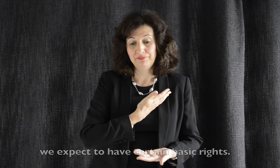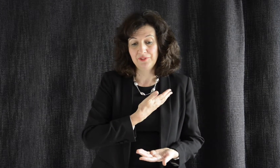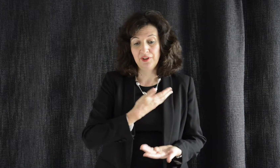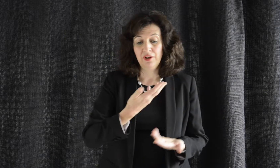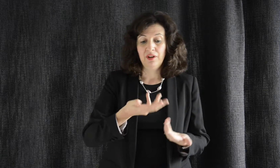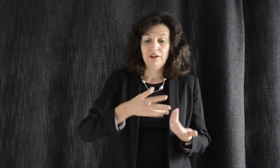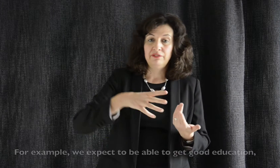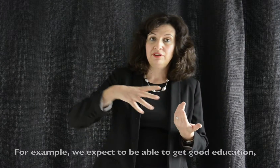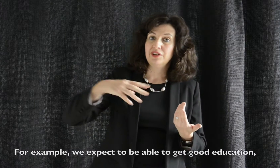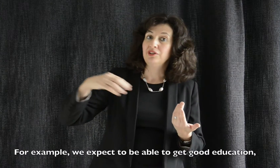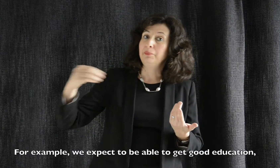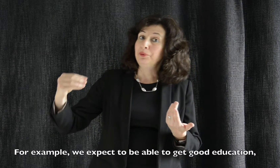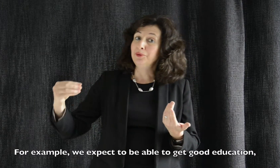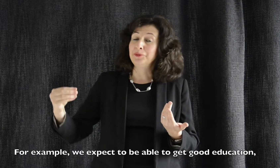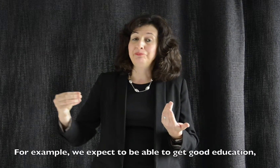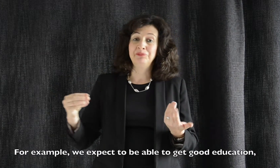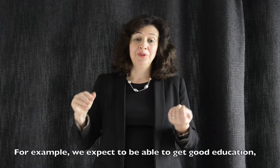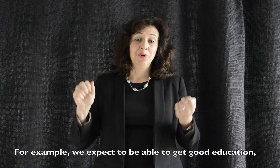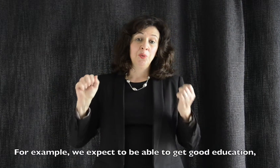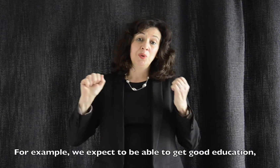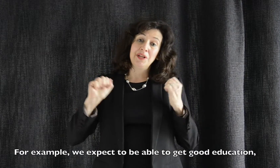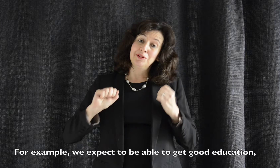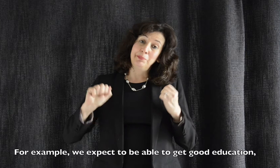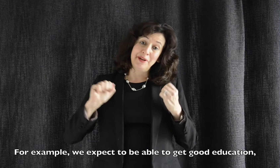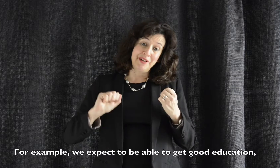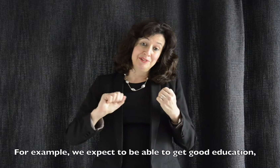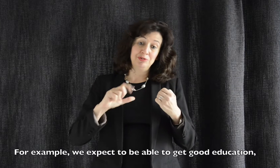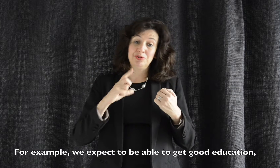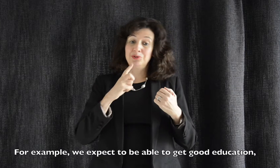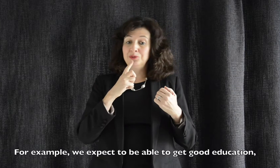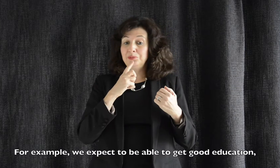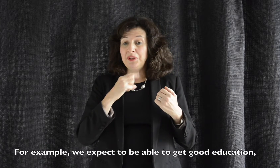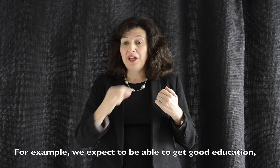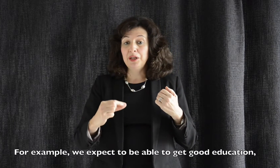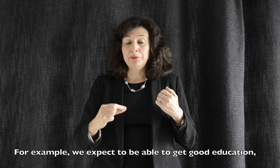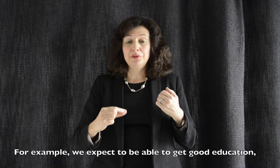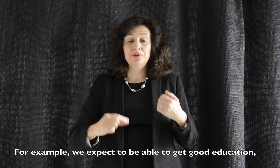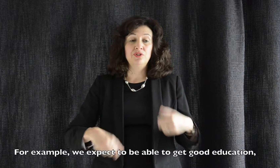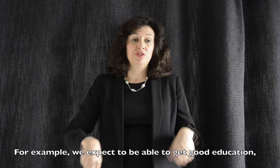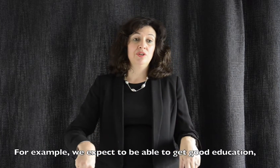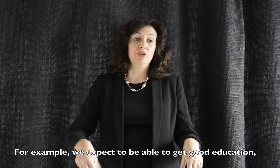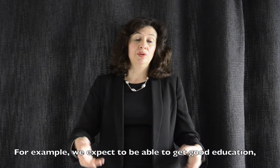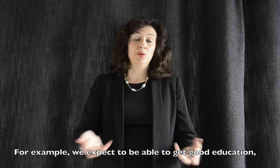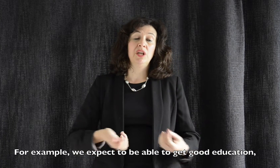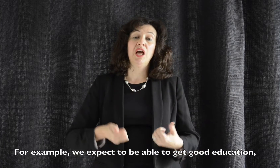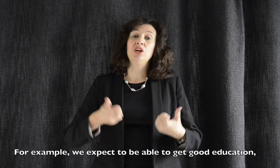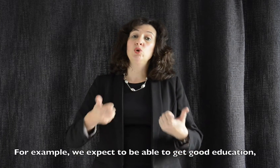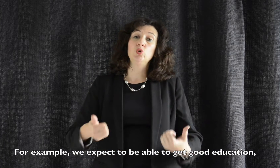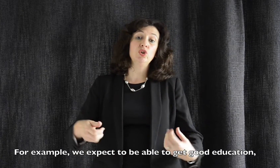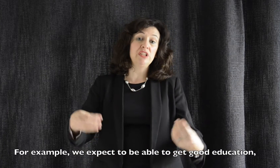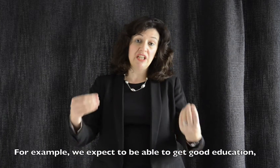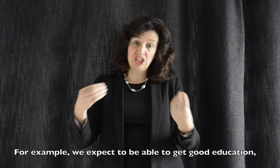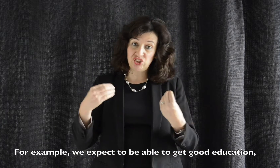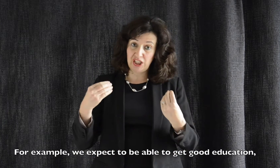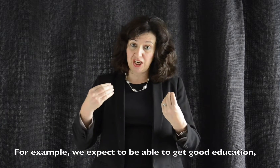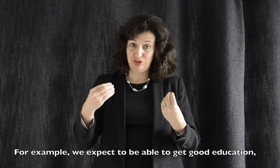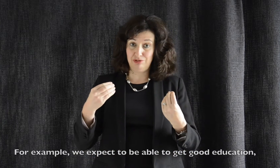For example, we expect to be able to get good education,